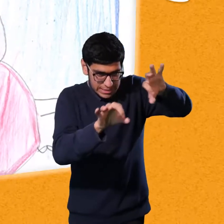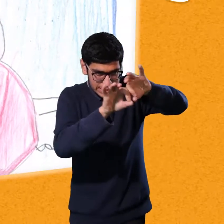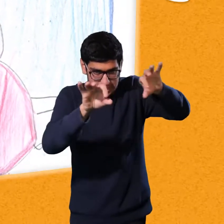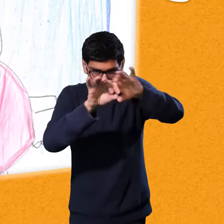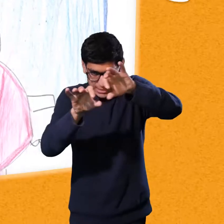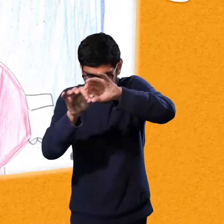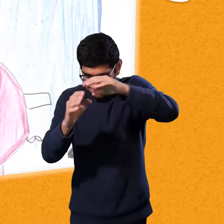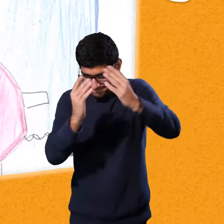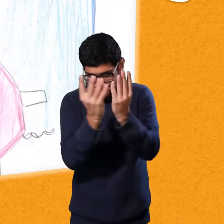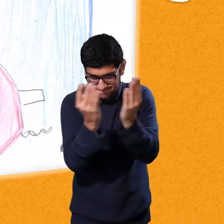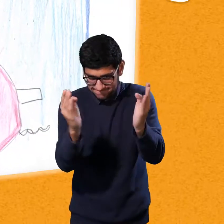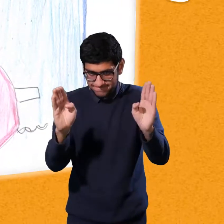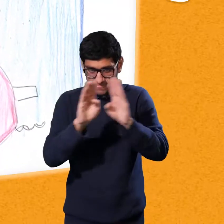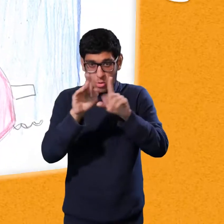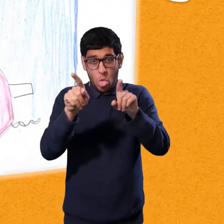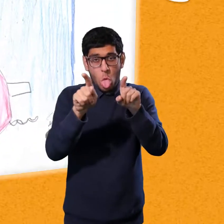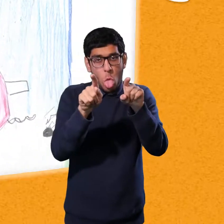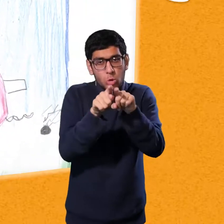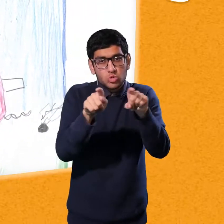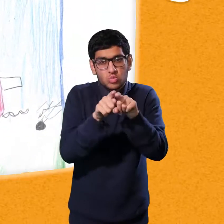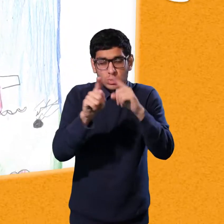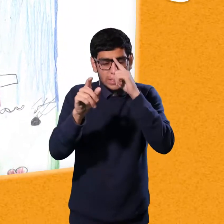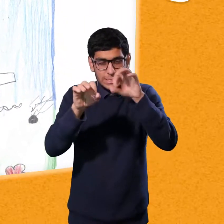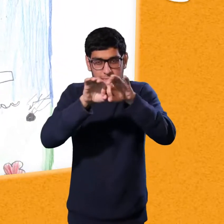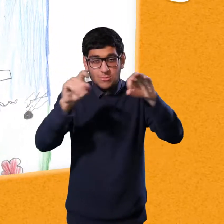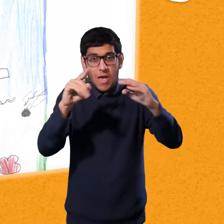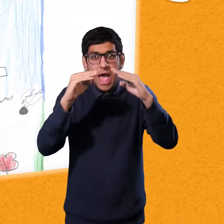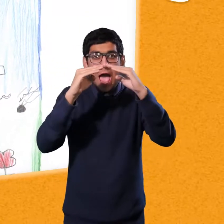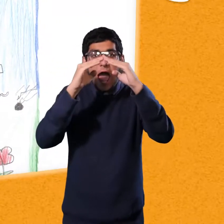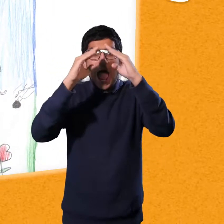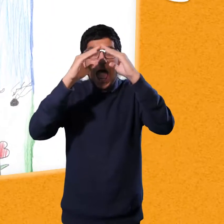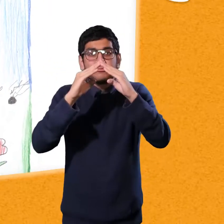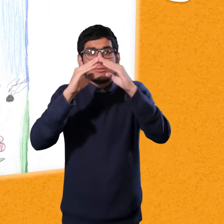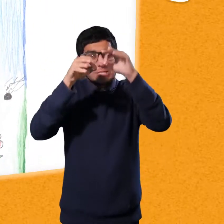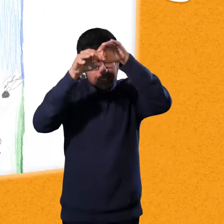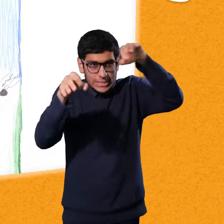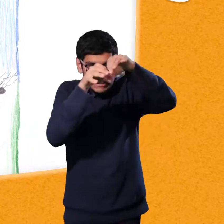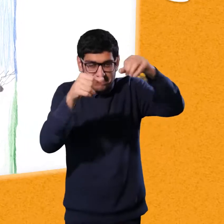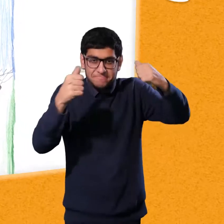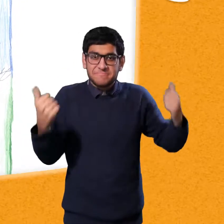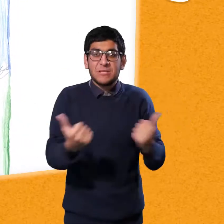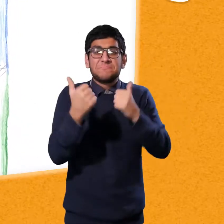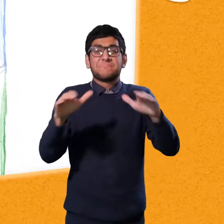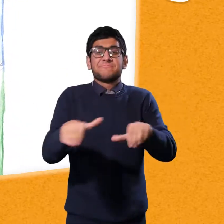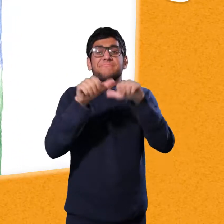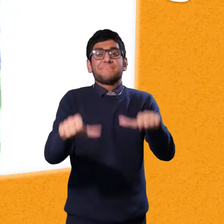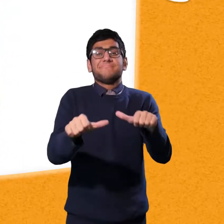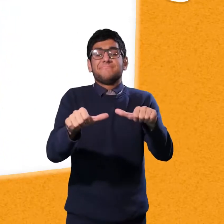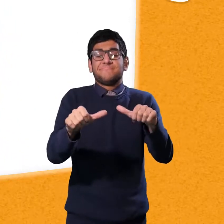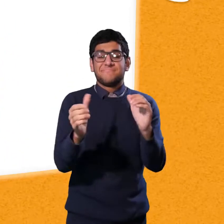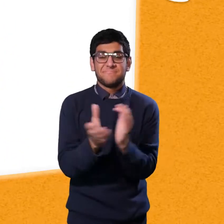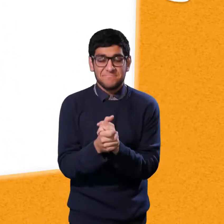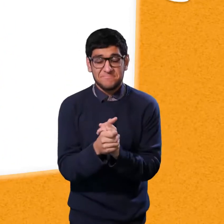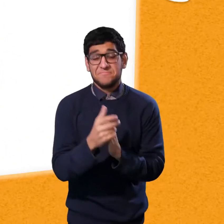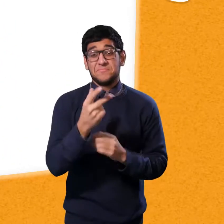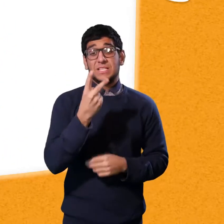started to make his house. And he built some walls. And he made a roof. And when